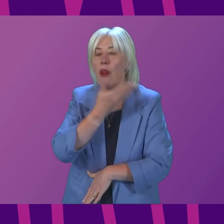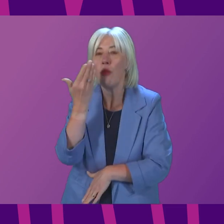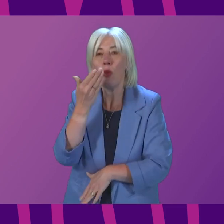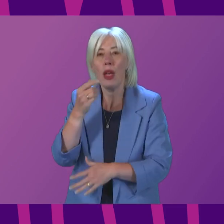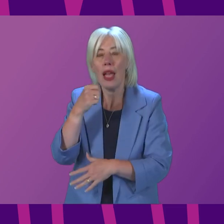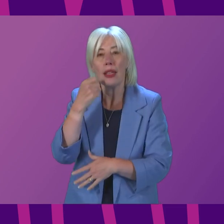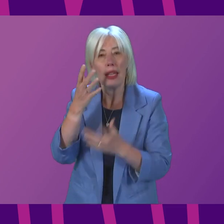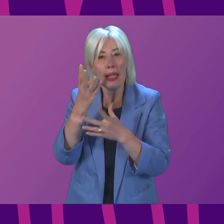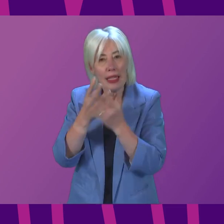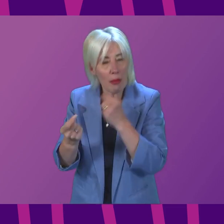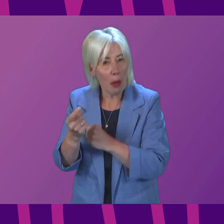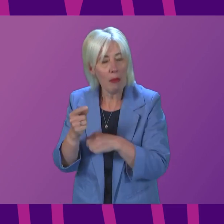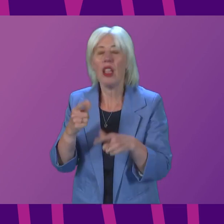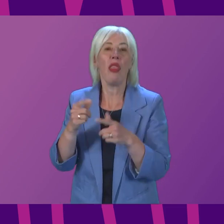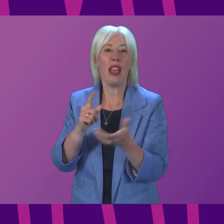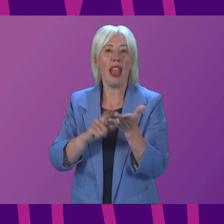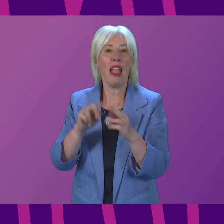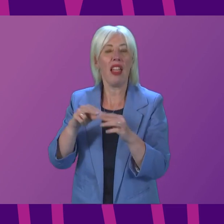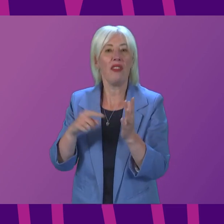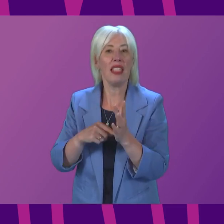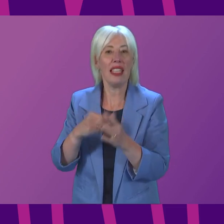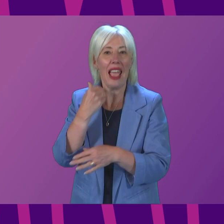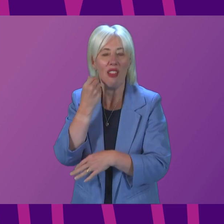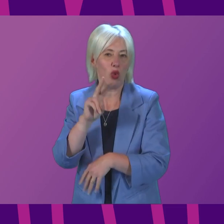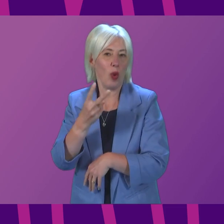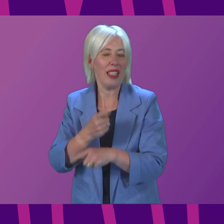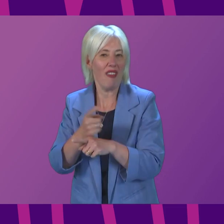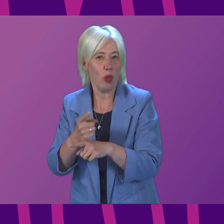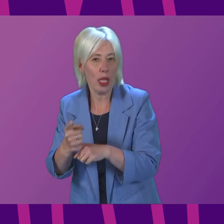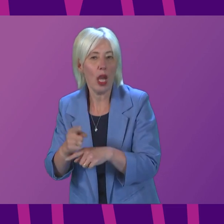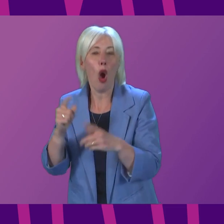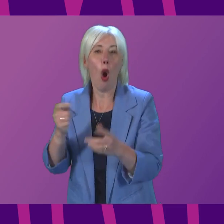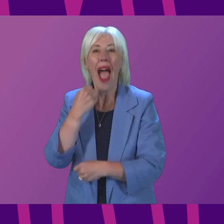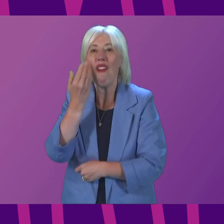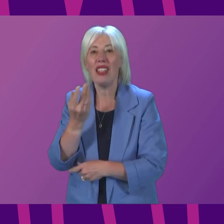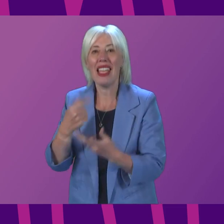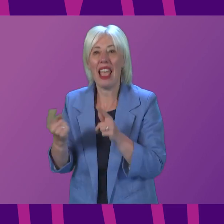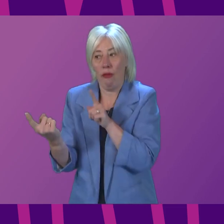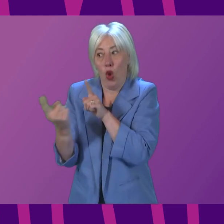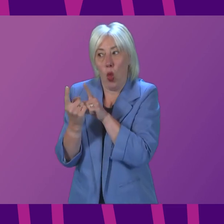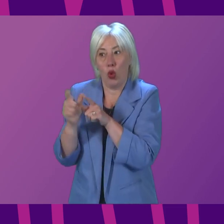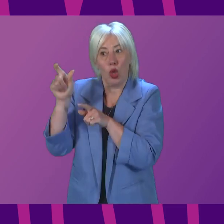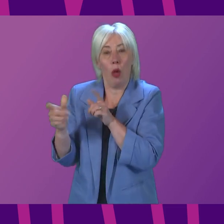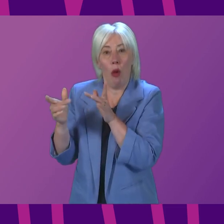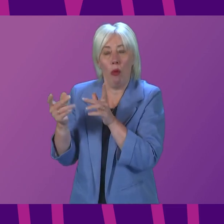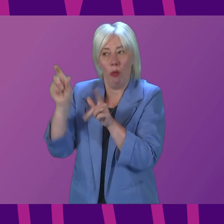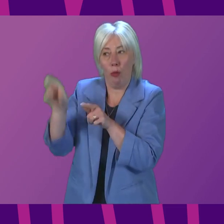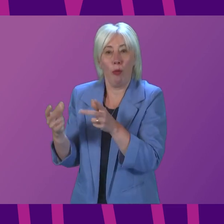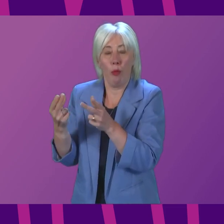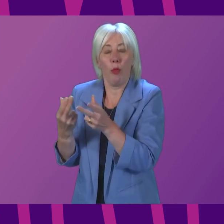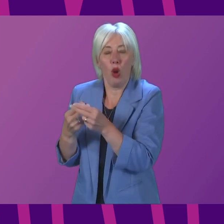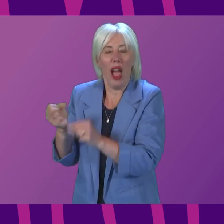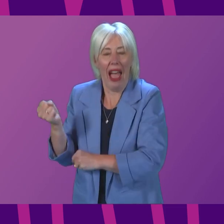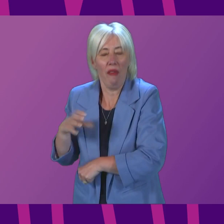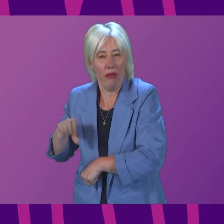use a lateral flow test twice weekly, daily for seven days if you are close contact with a positive case and before visiting someone who is vulnerable. If you